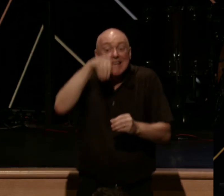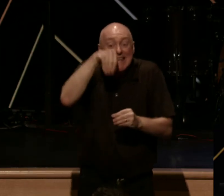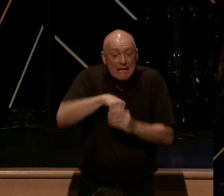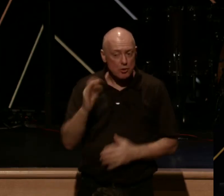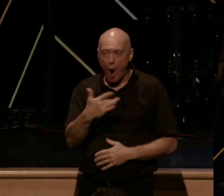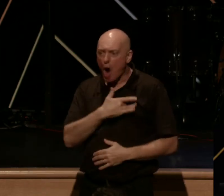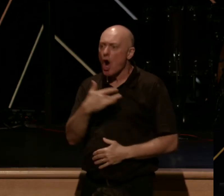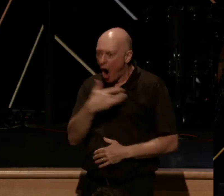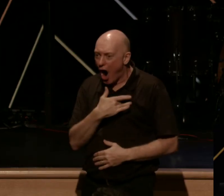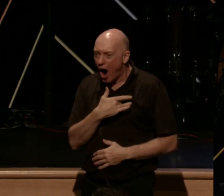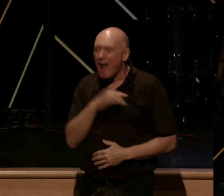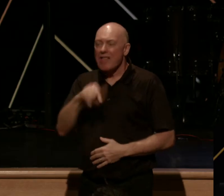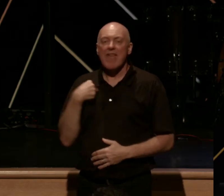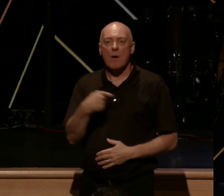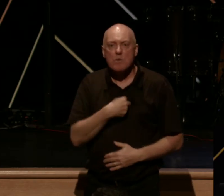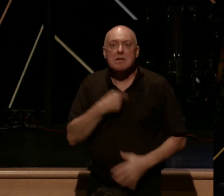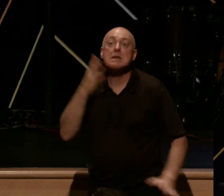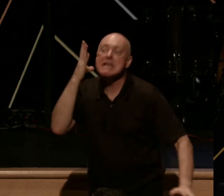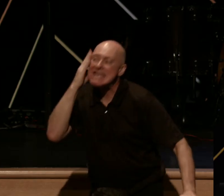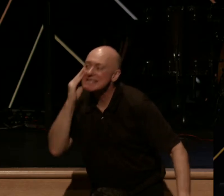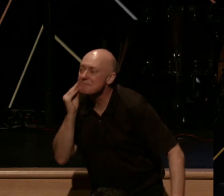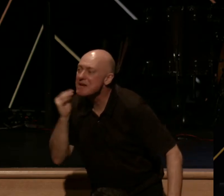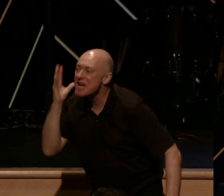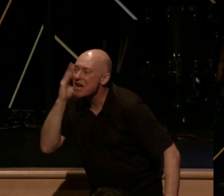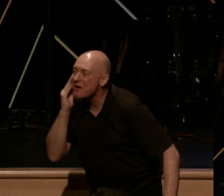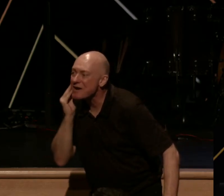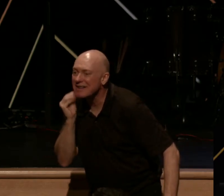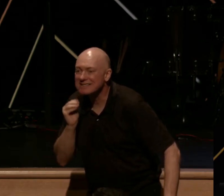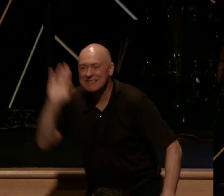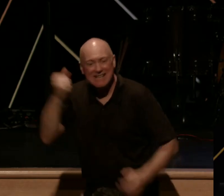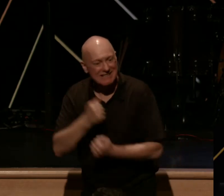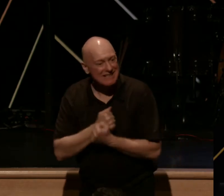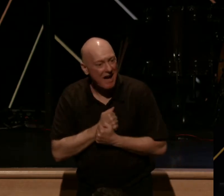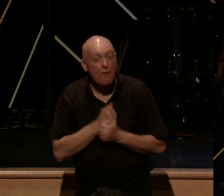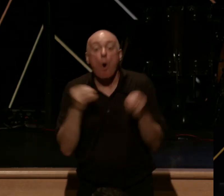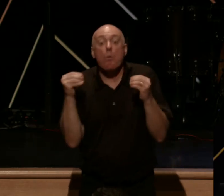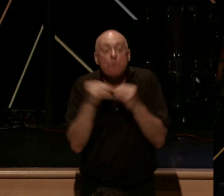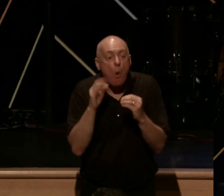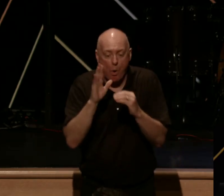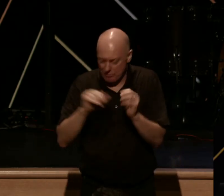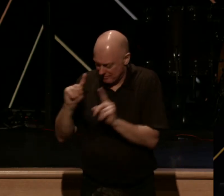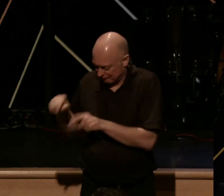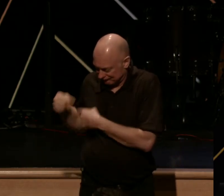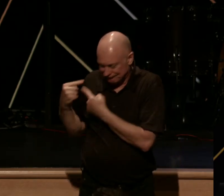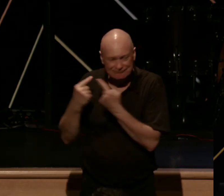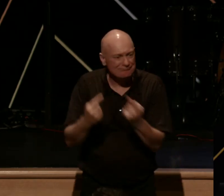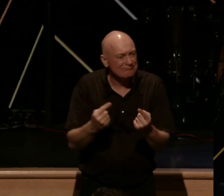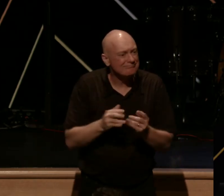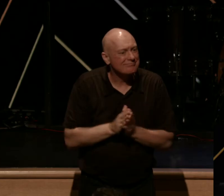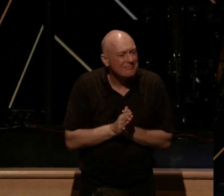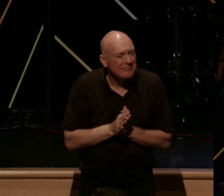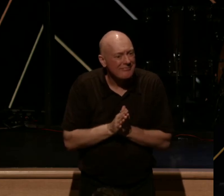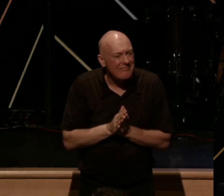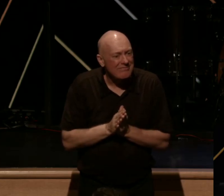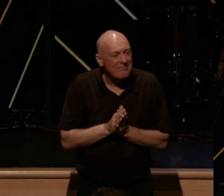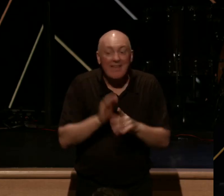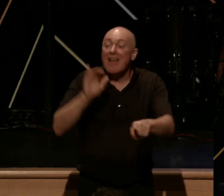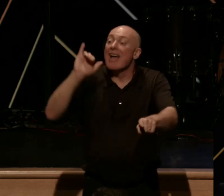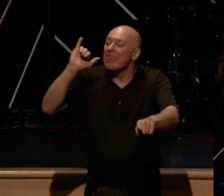hearts so that we experience more of his love than we ever thought possible. This is how we